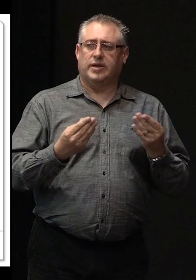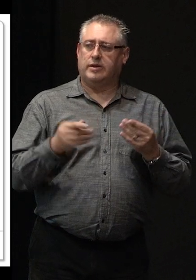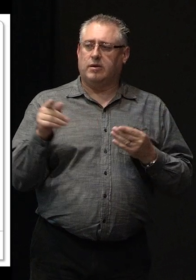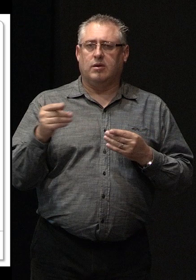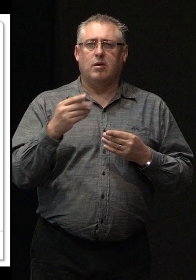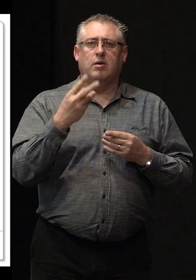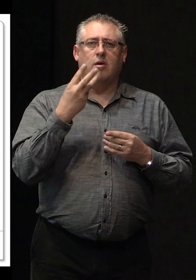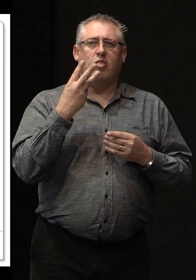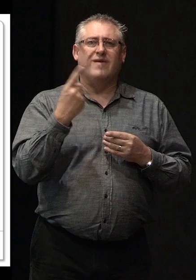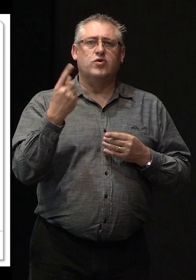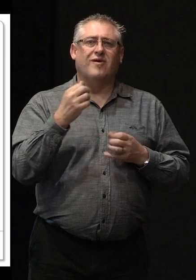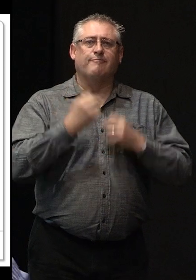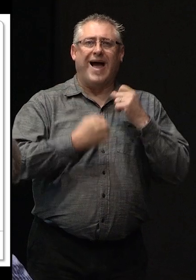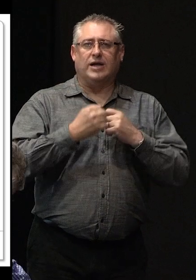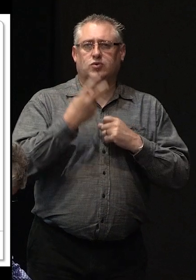2010